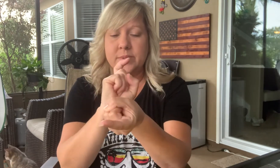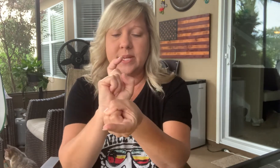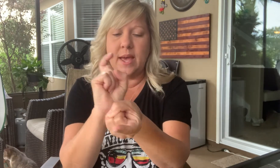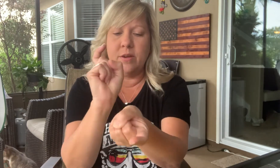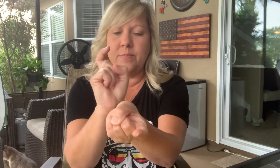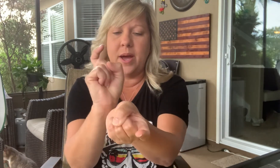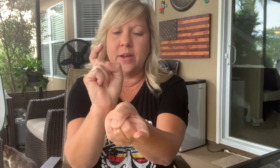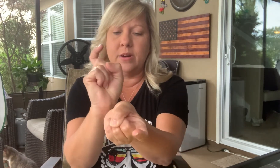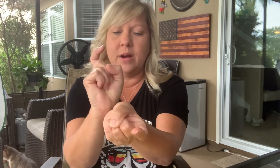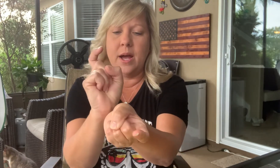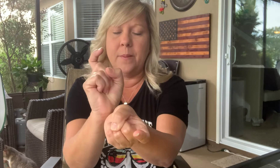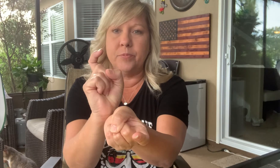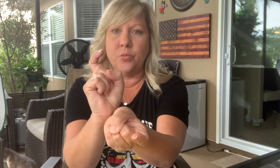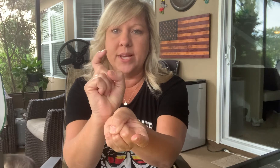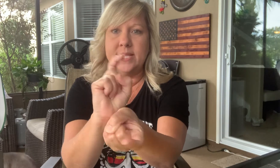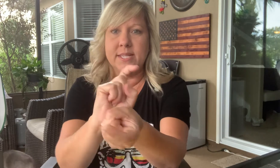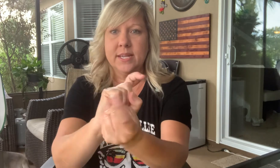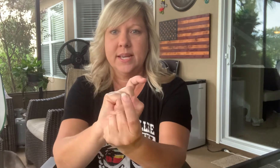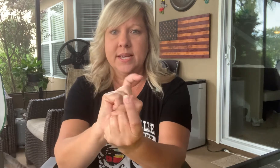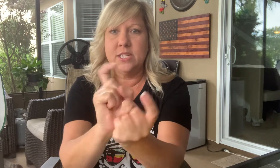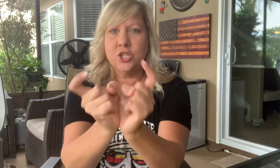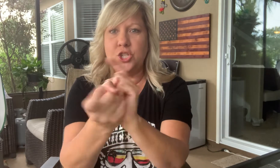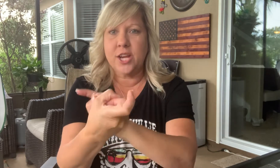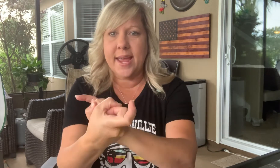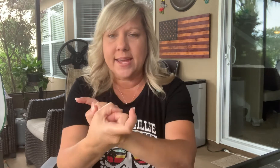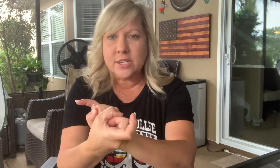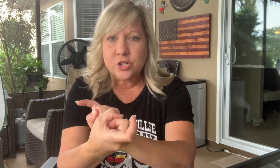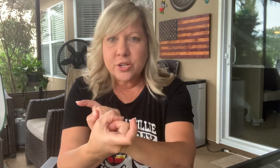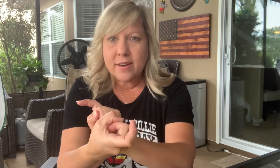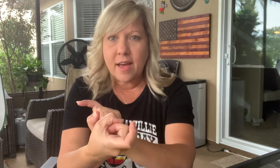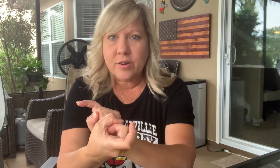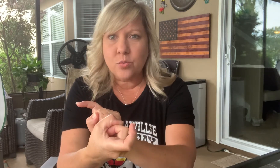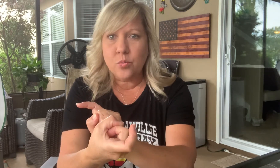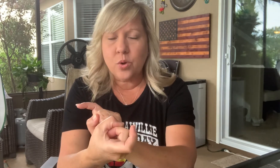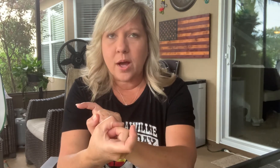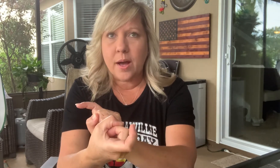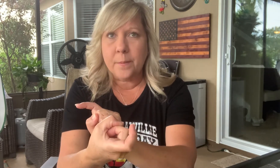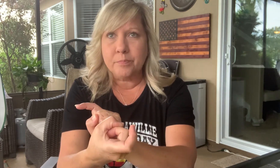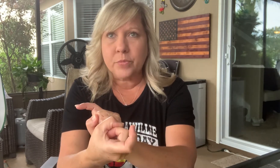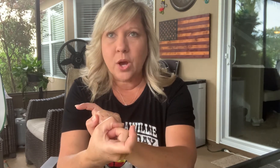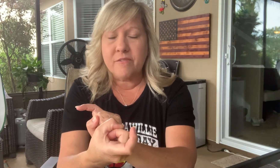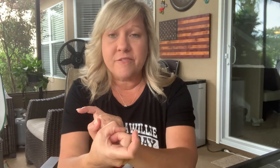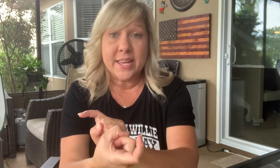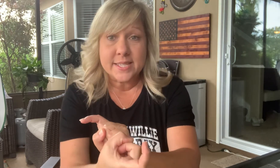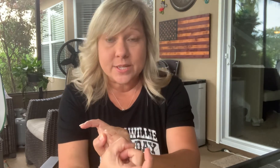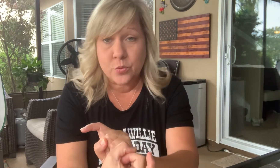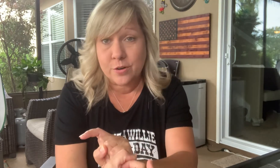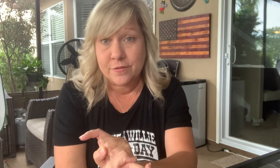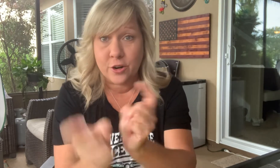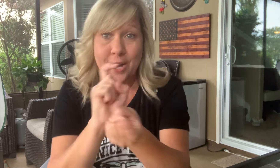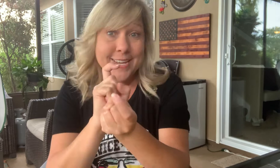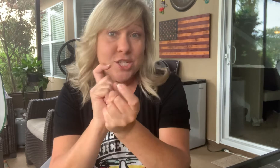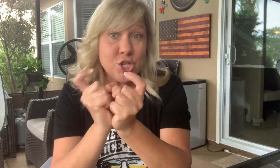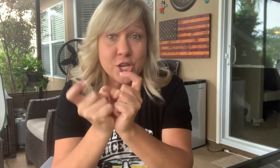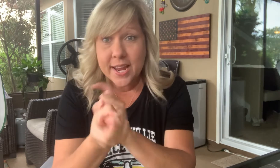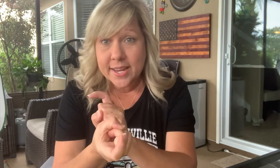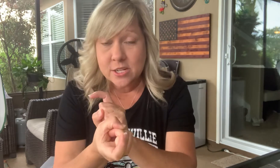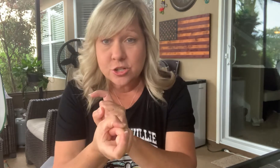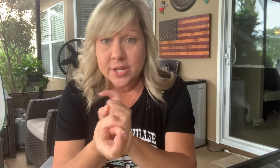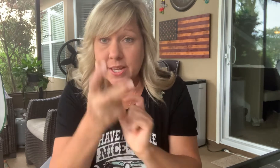together by your wrist. Change. Another fancy word for change in